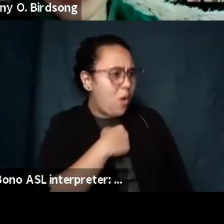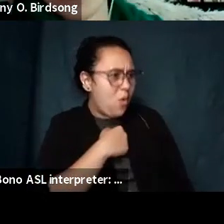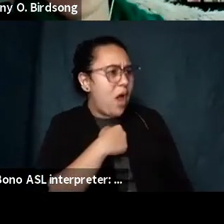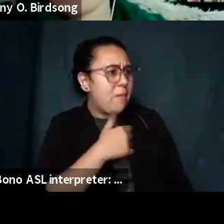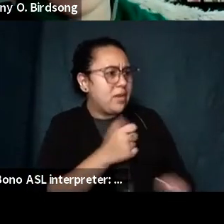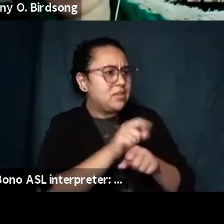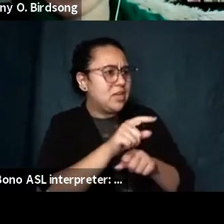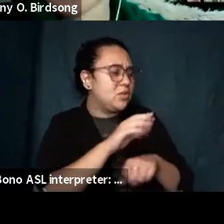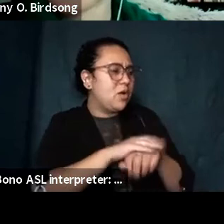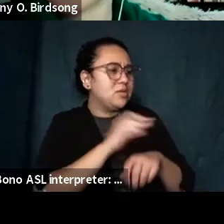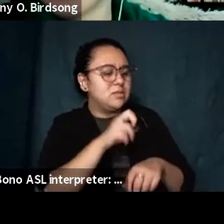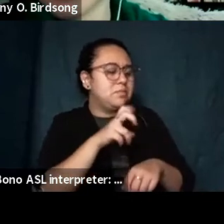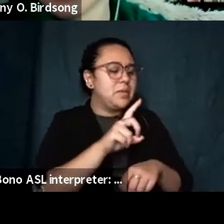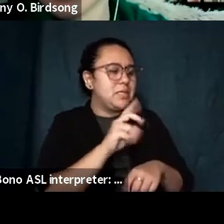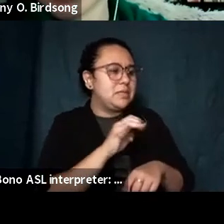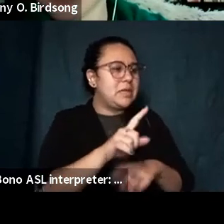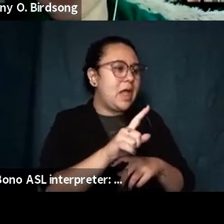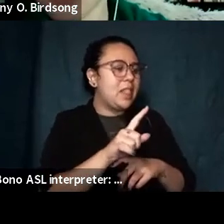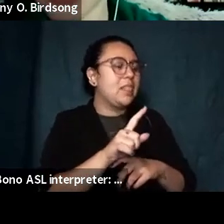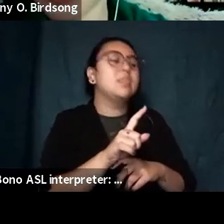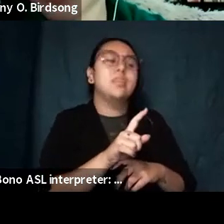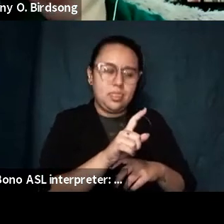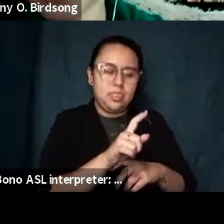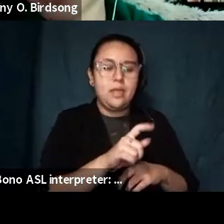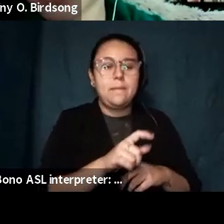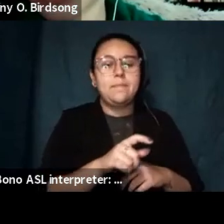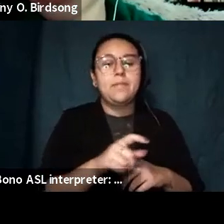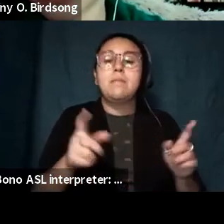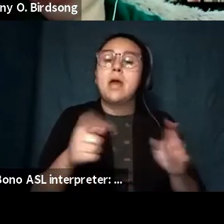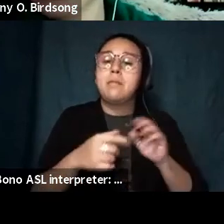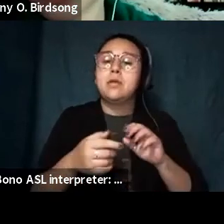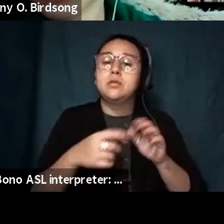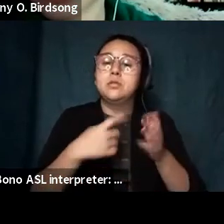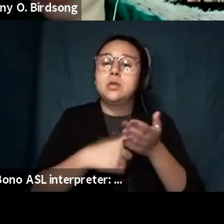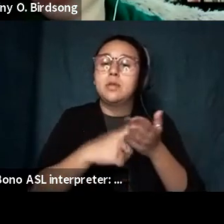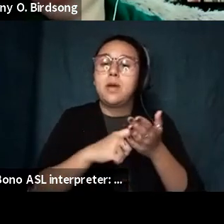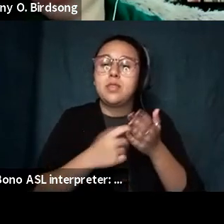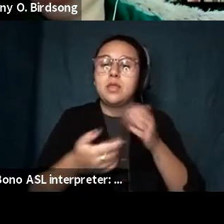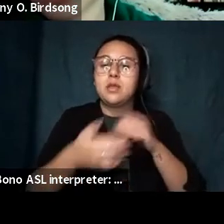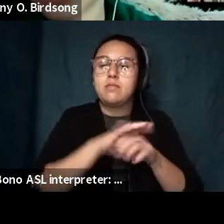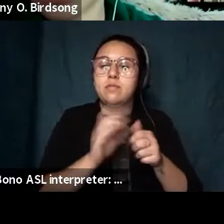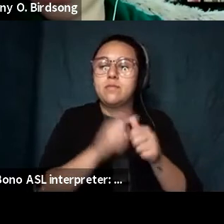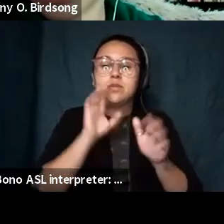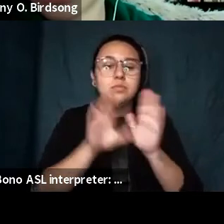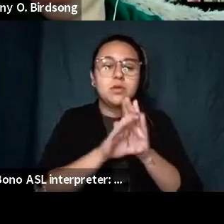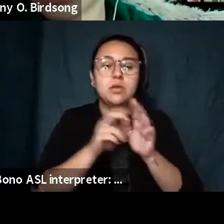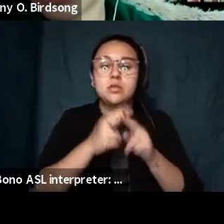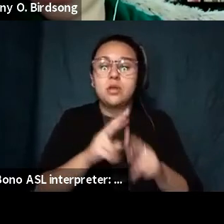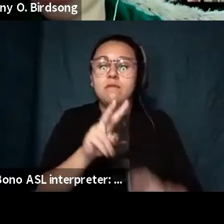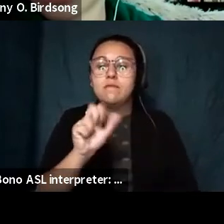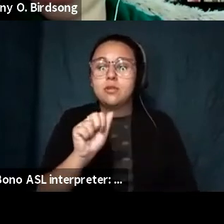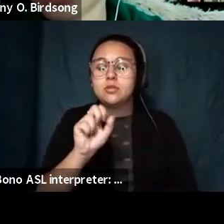i think i'll talk a little bit about the cover of my first book because it's the one that was most interesting um and so it's called the virginia state colony for